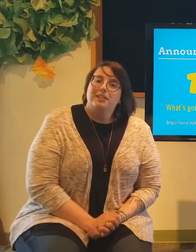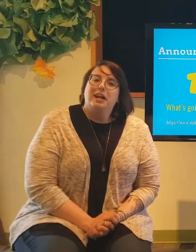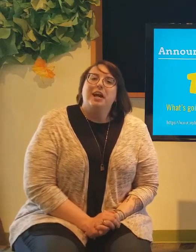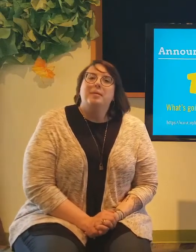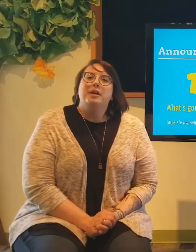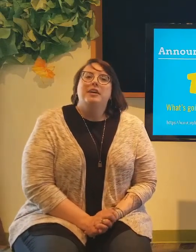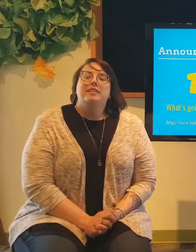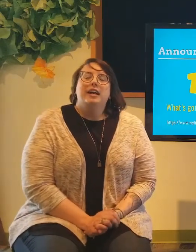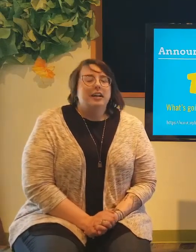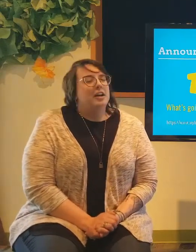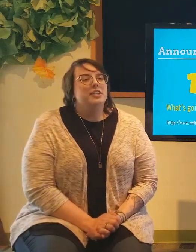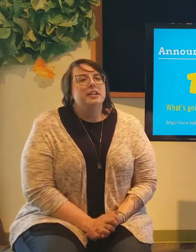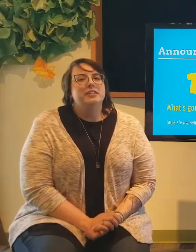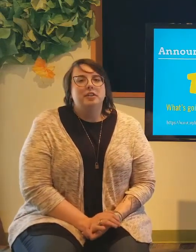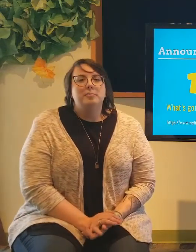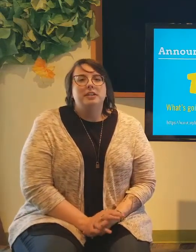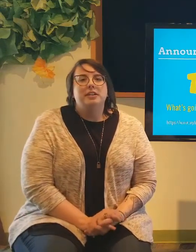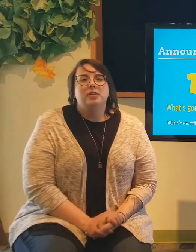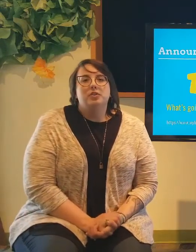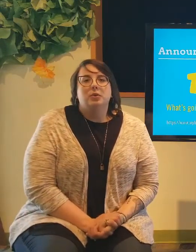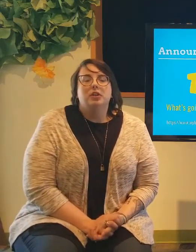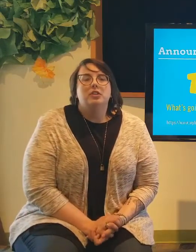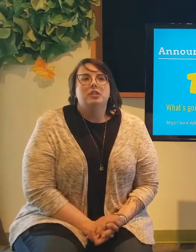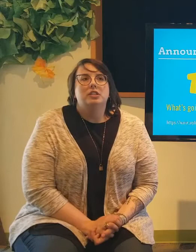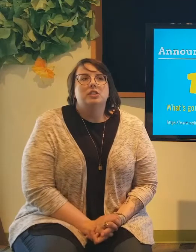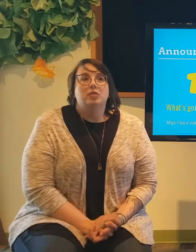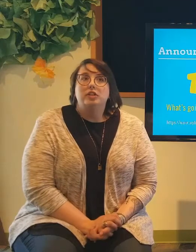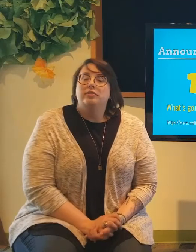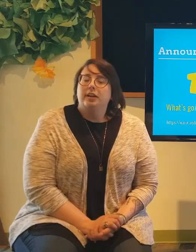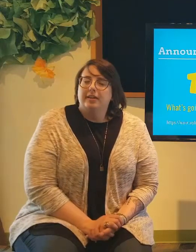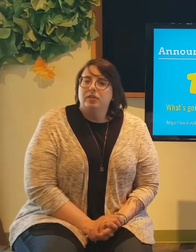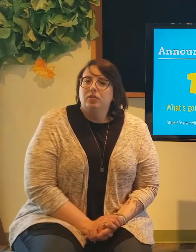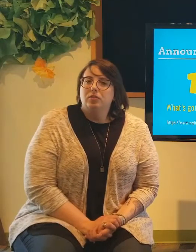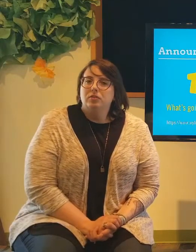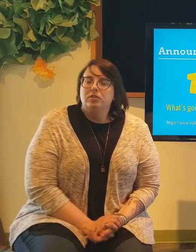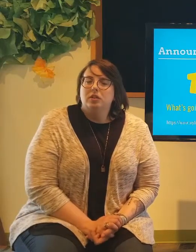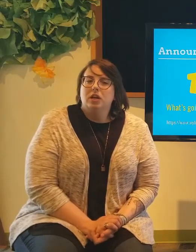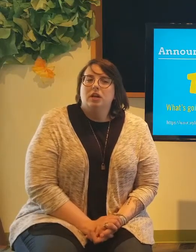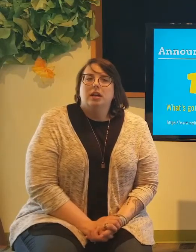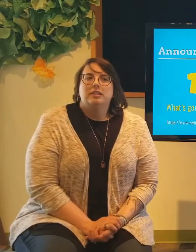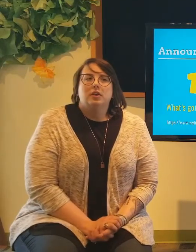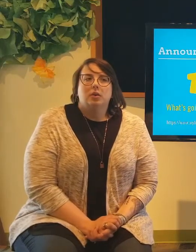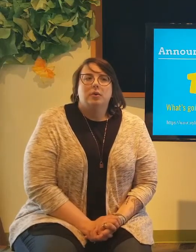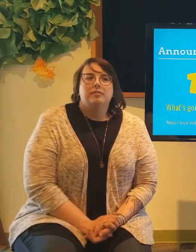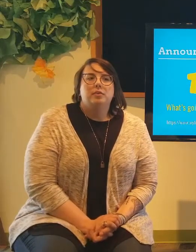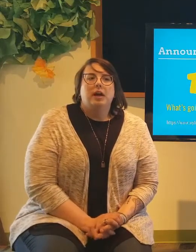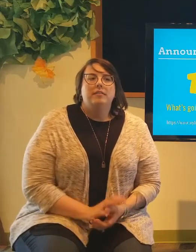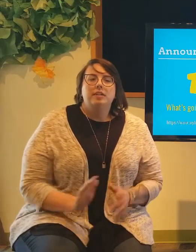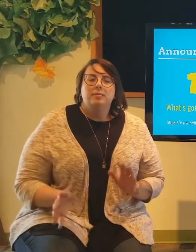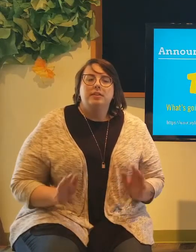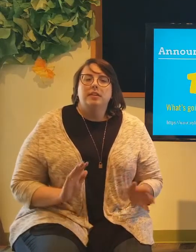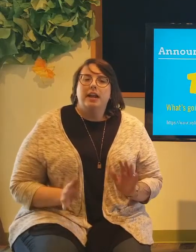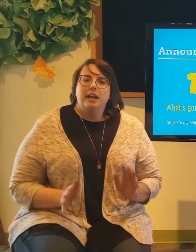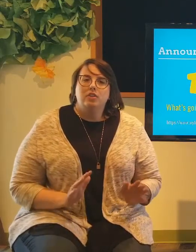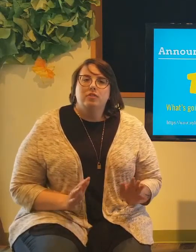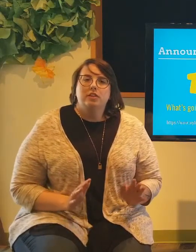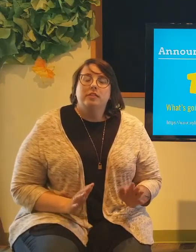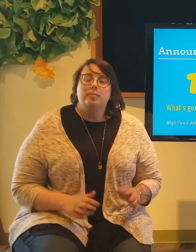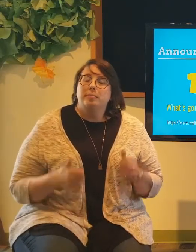time. That content is going to be geared towards three to five year olds. So if you have any within that age range, that would be